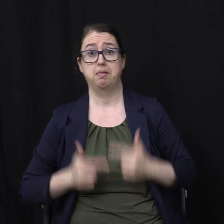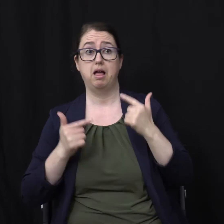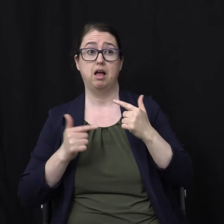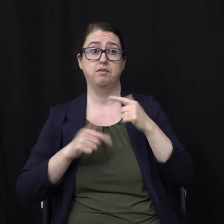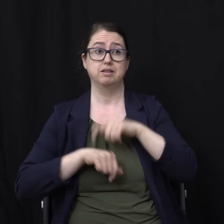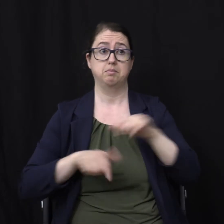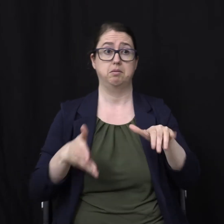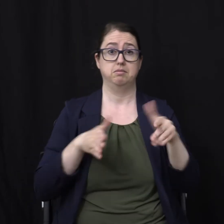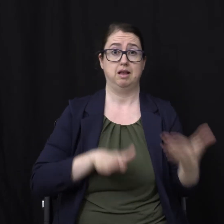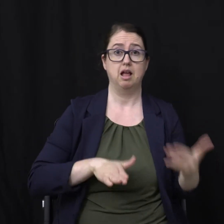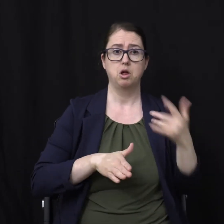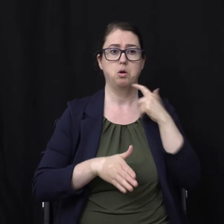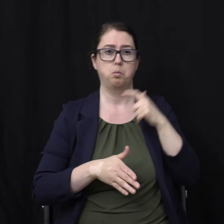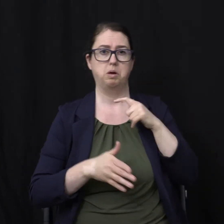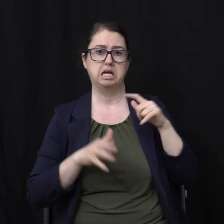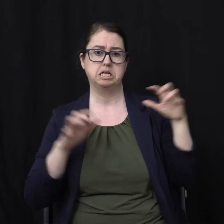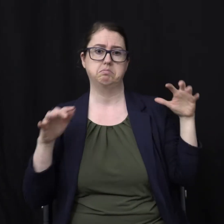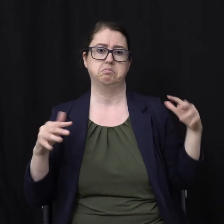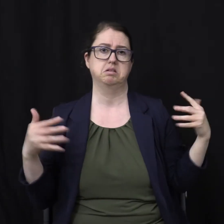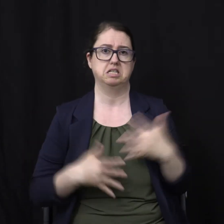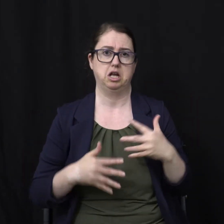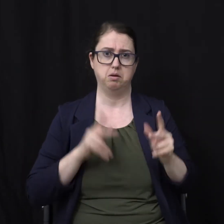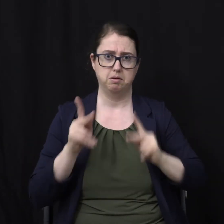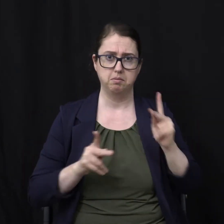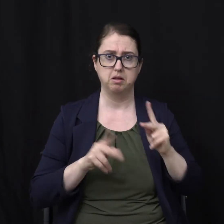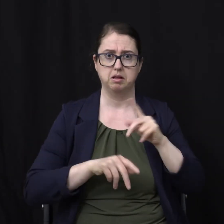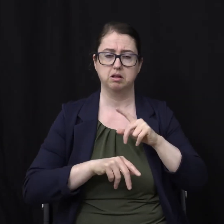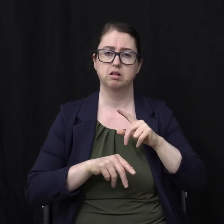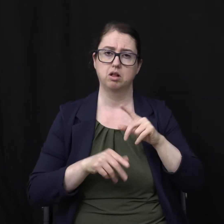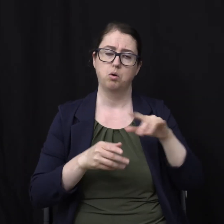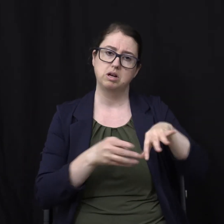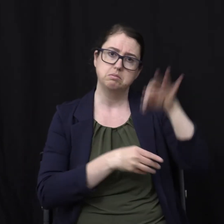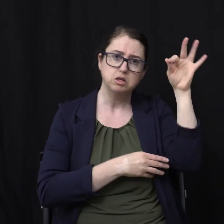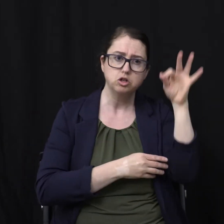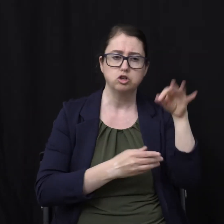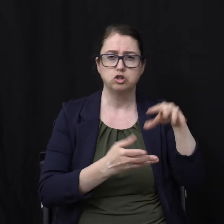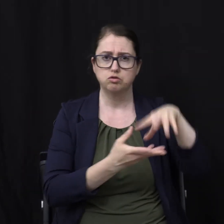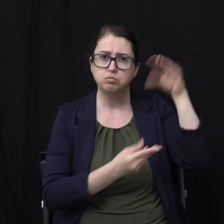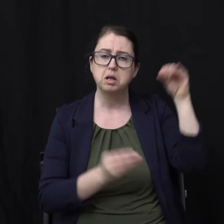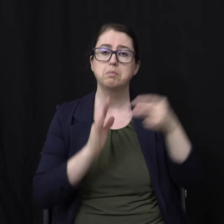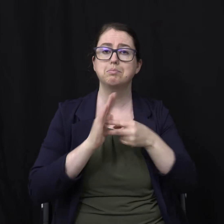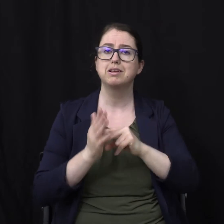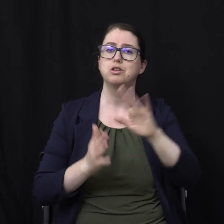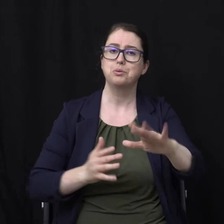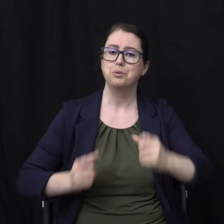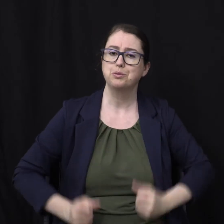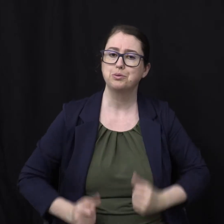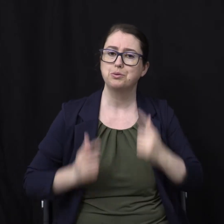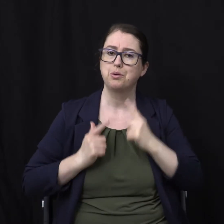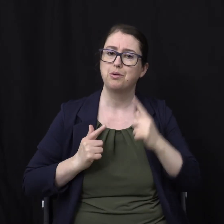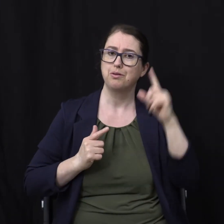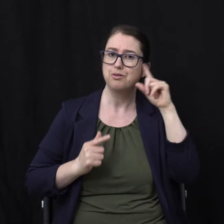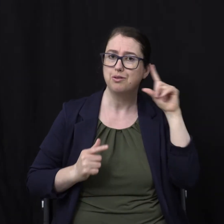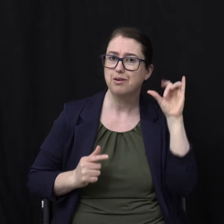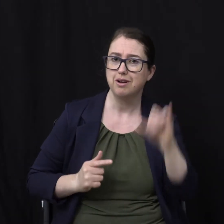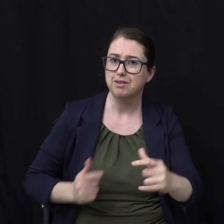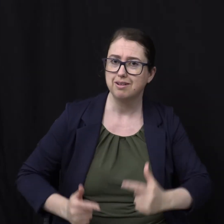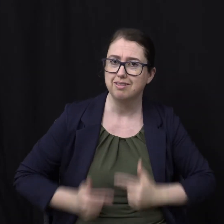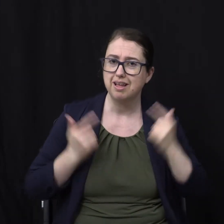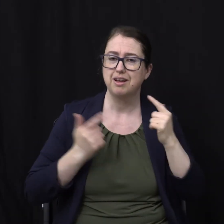people Or living in heaven Or in hell You would have to have An immortal soul In order to have That center of the earth Weird